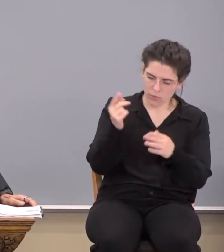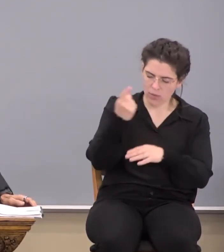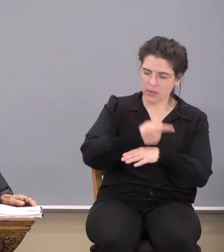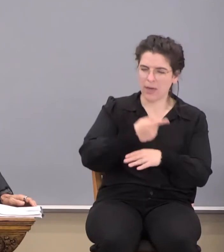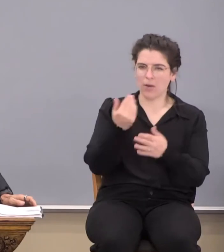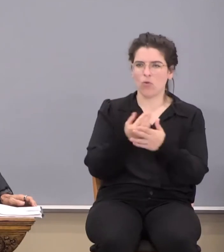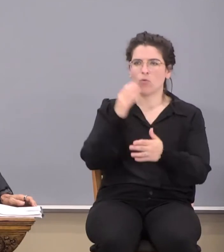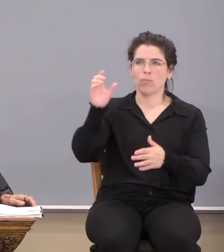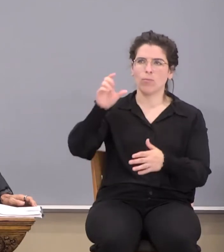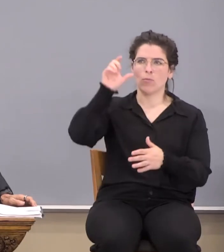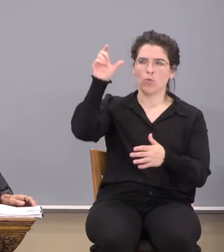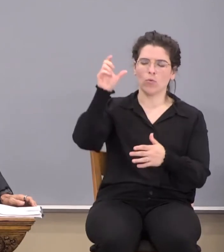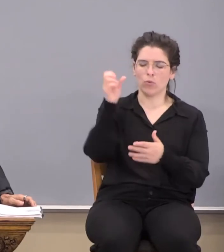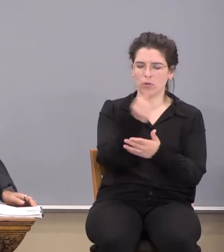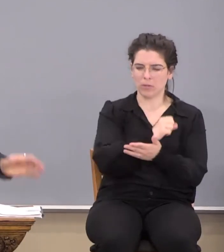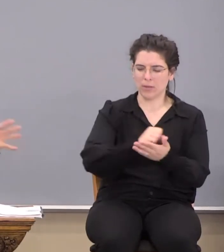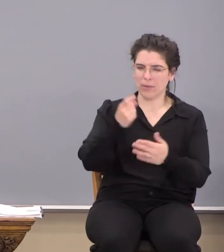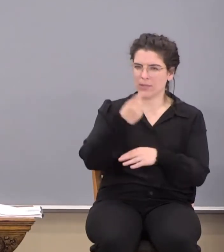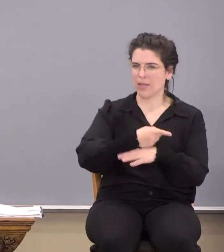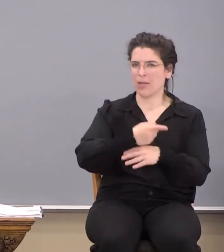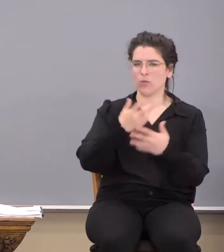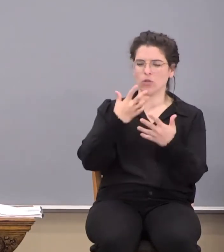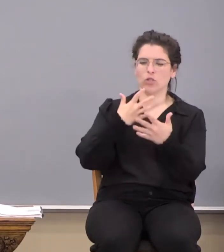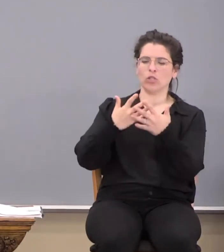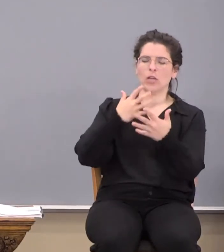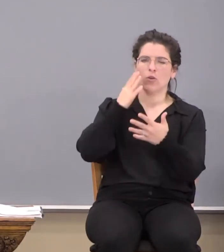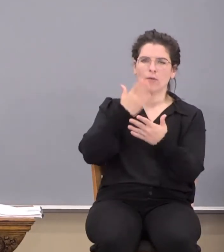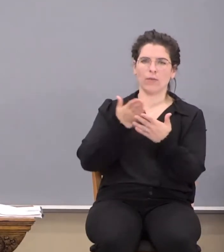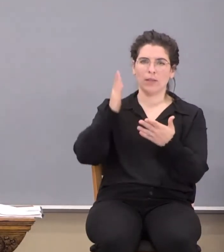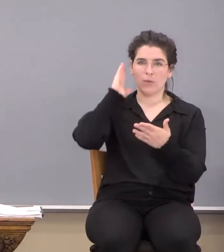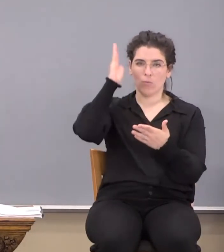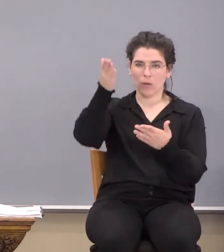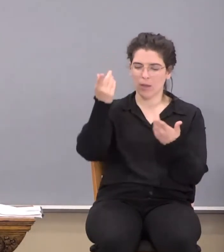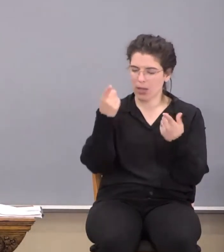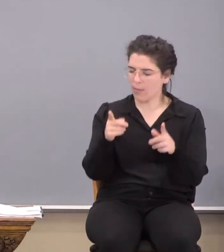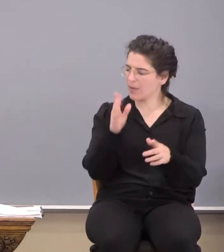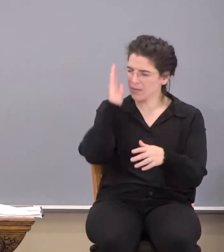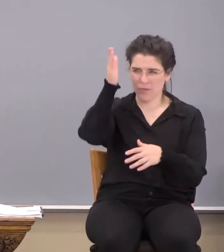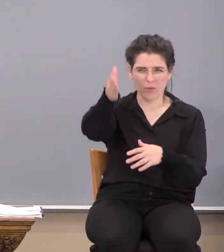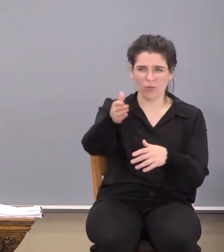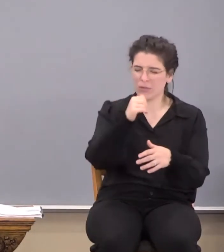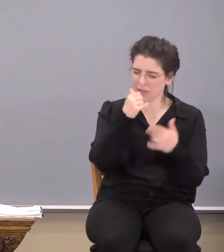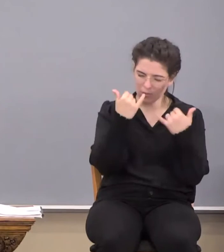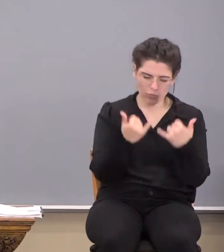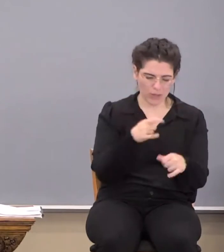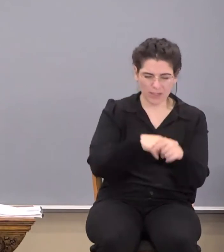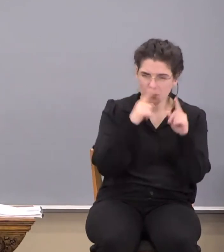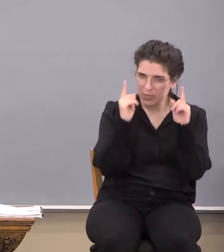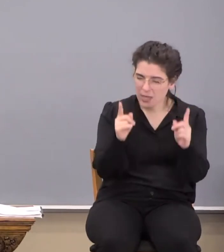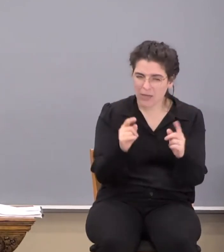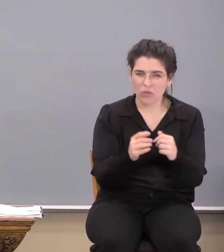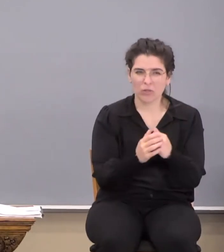Sabbath days, which are a shadow of things. That's all in the future. That's not the present dispensation.